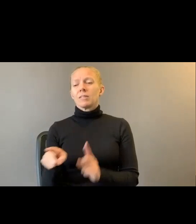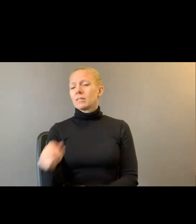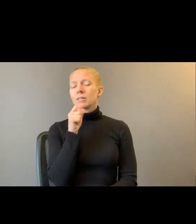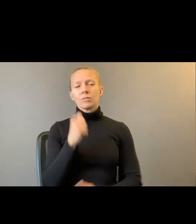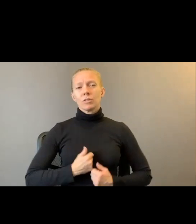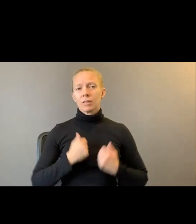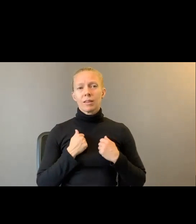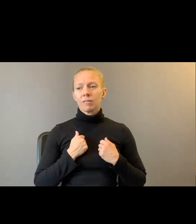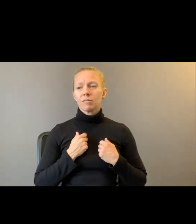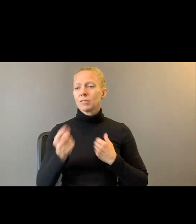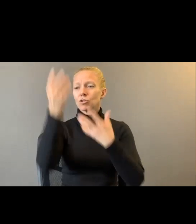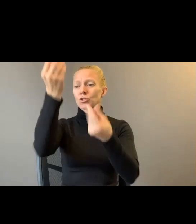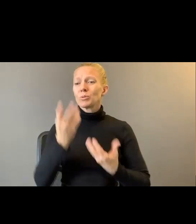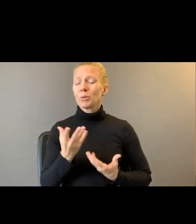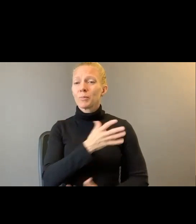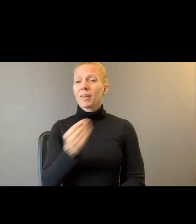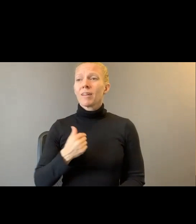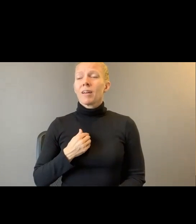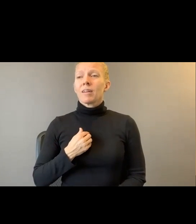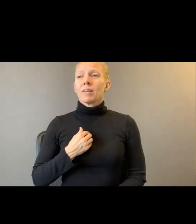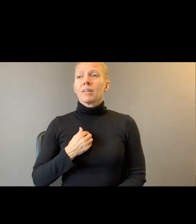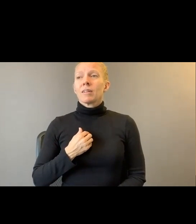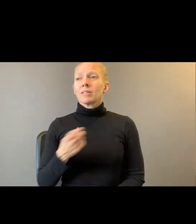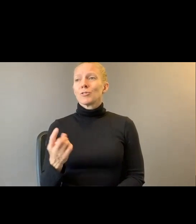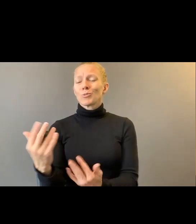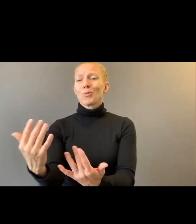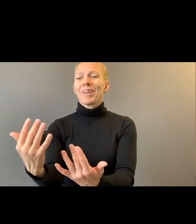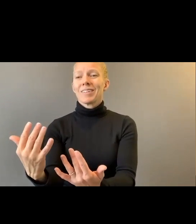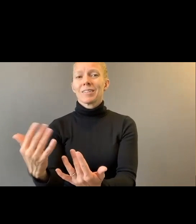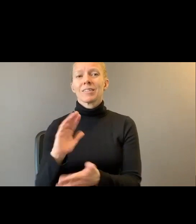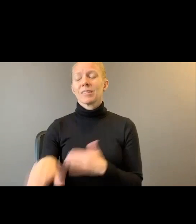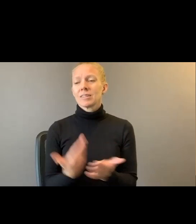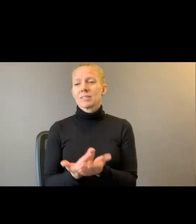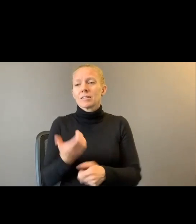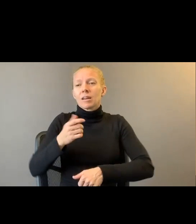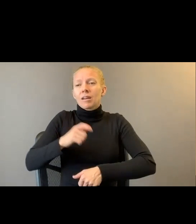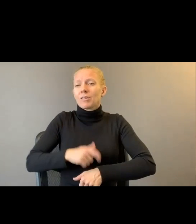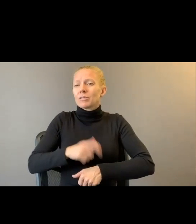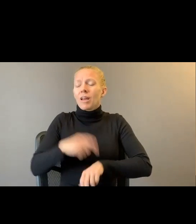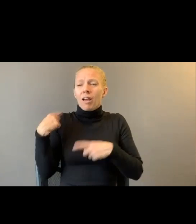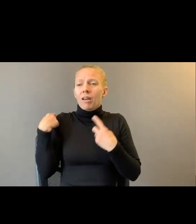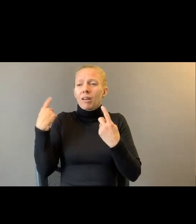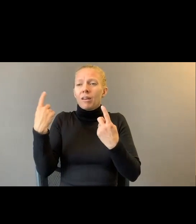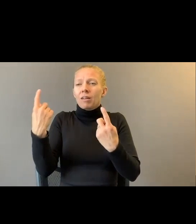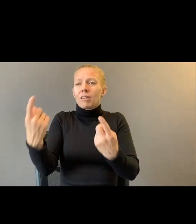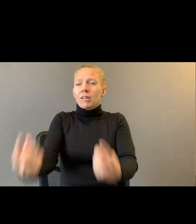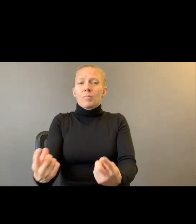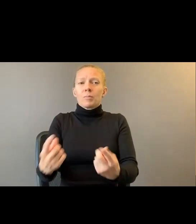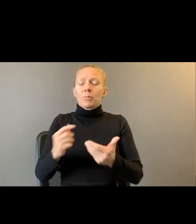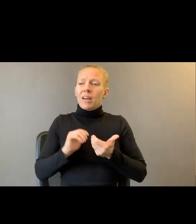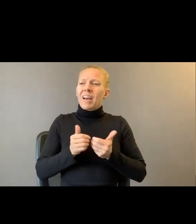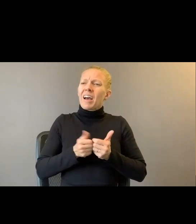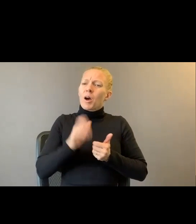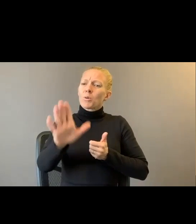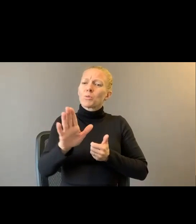nothing and I, she was waiting the entire time. How does the elegy